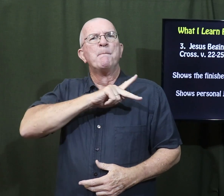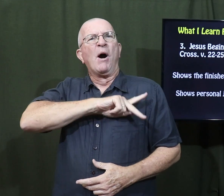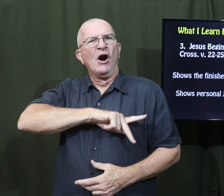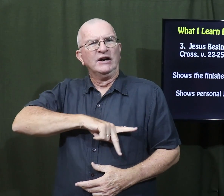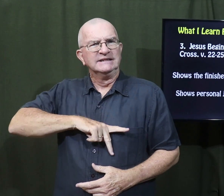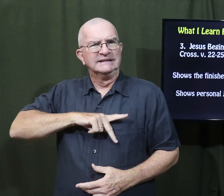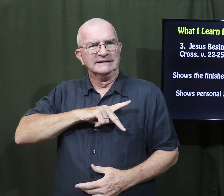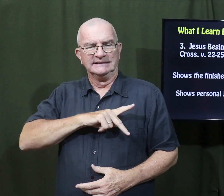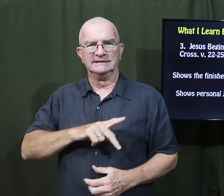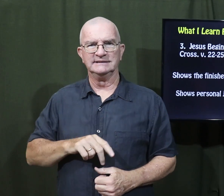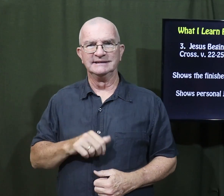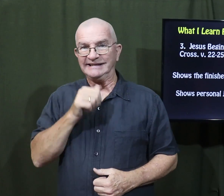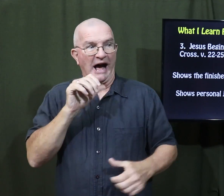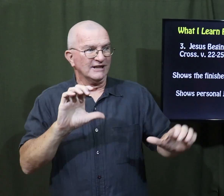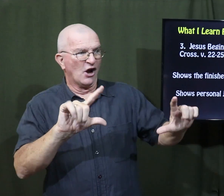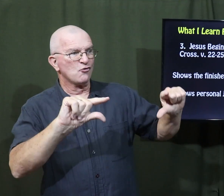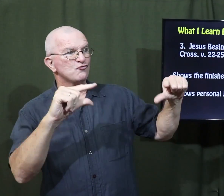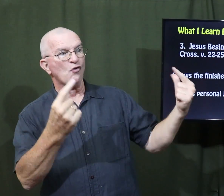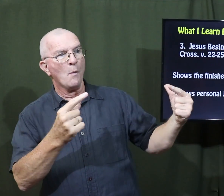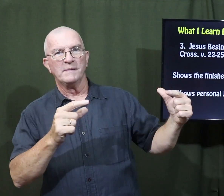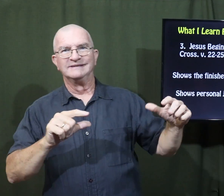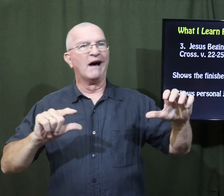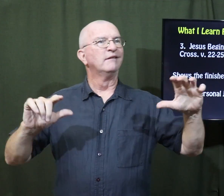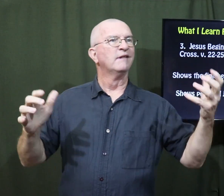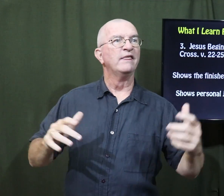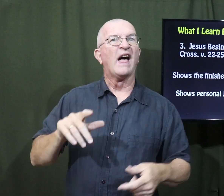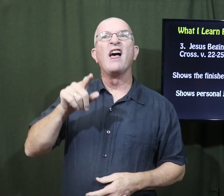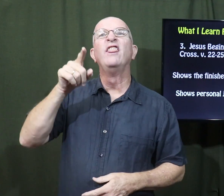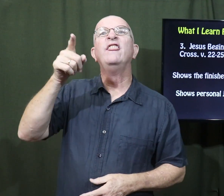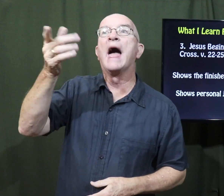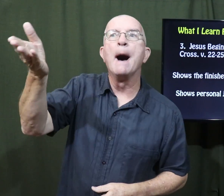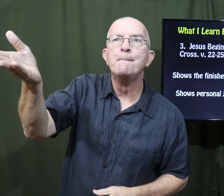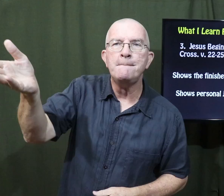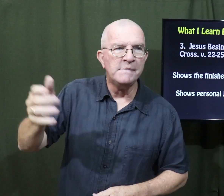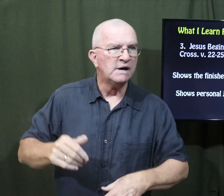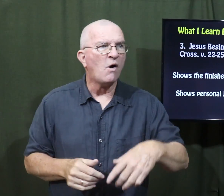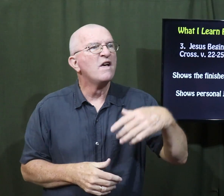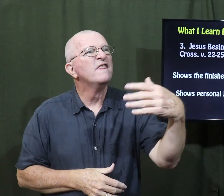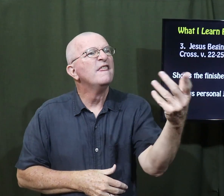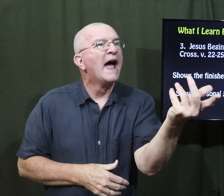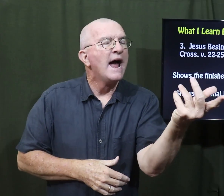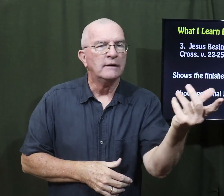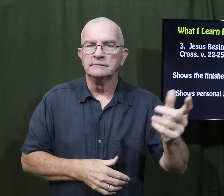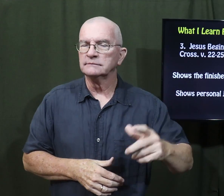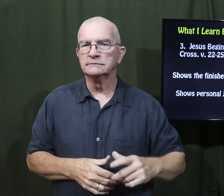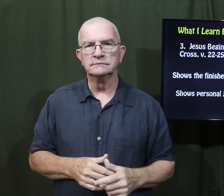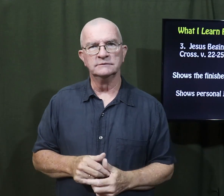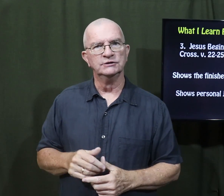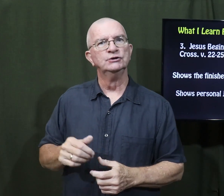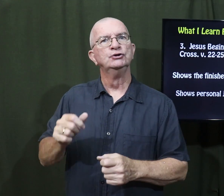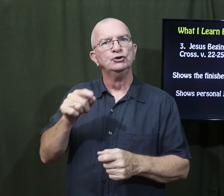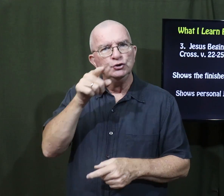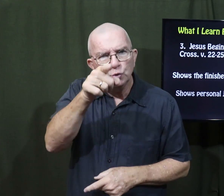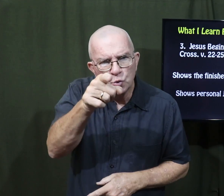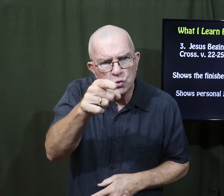That you and I personally not like a group them or their